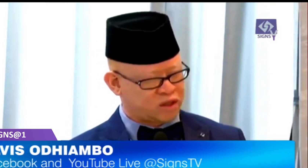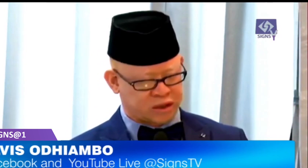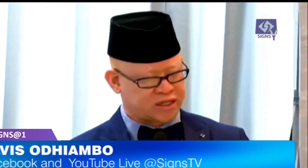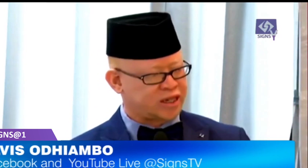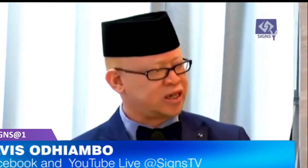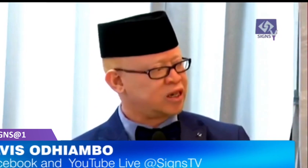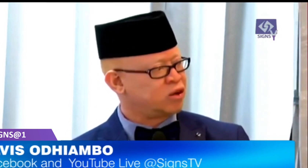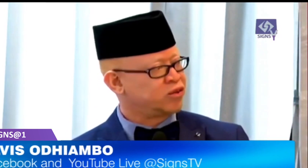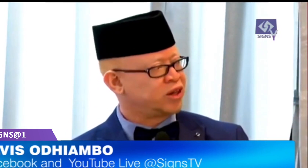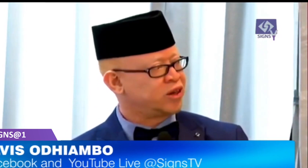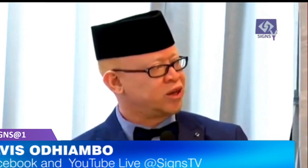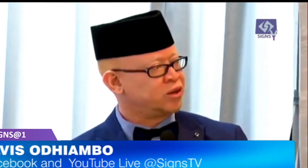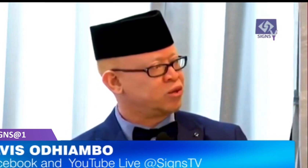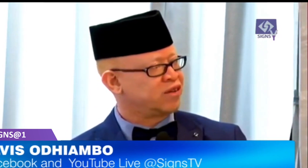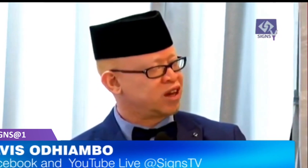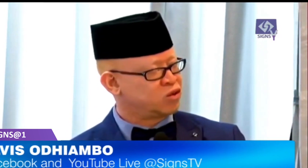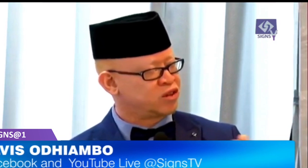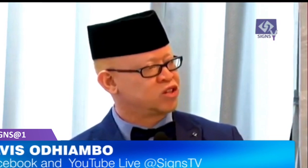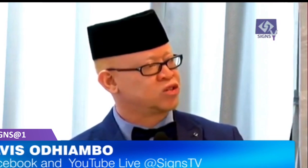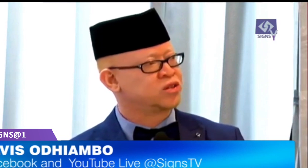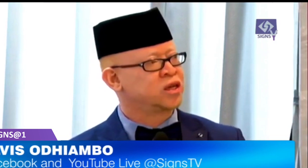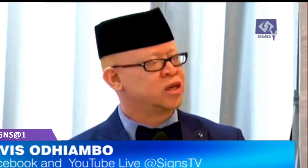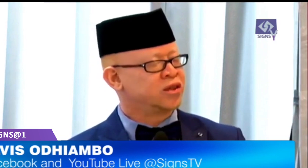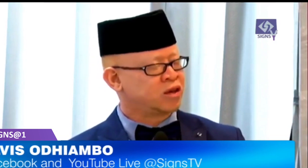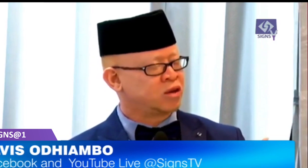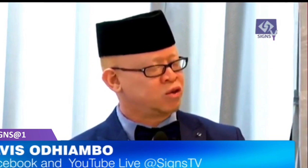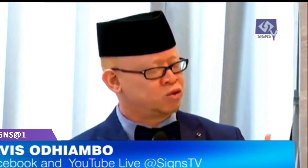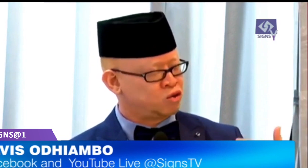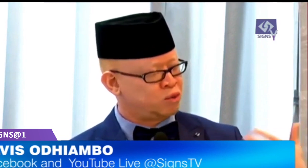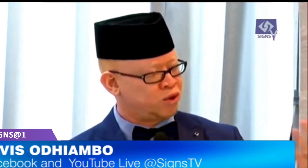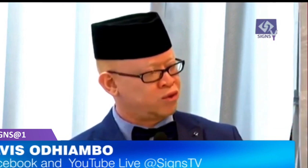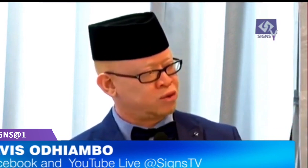KRA has faced criticism